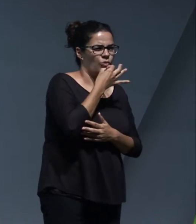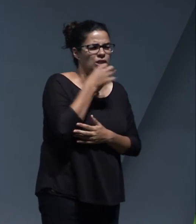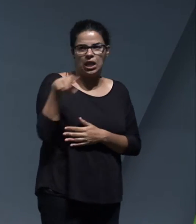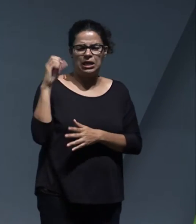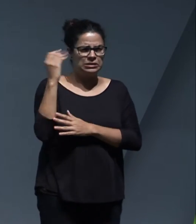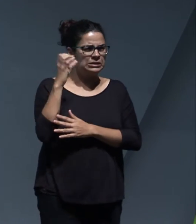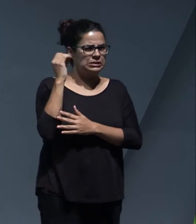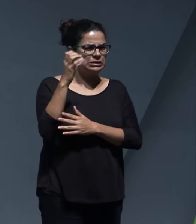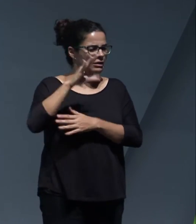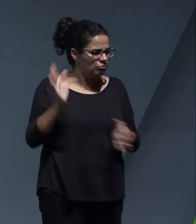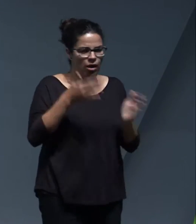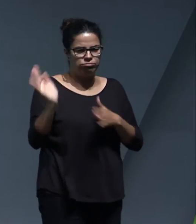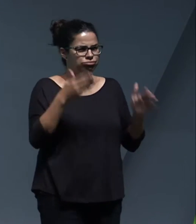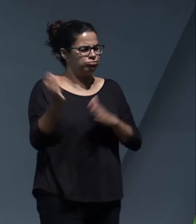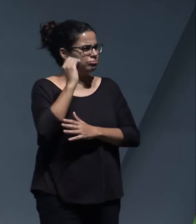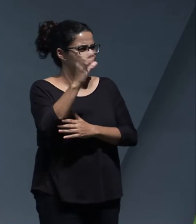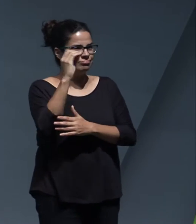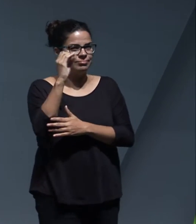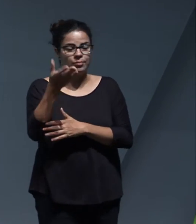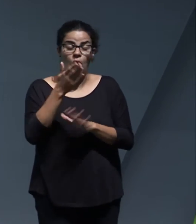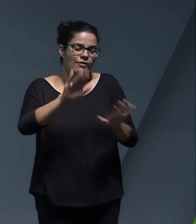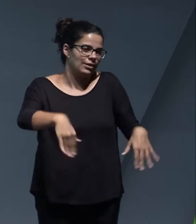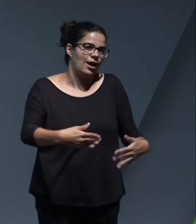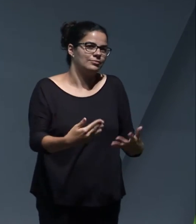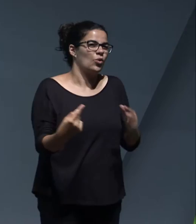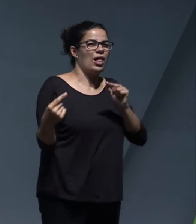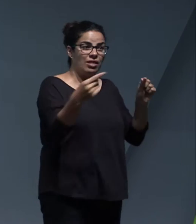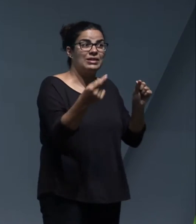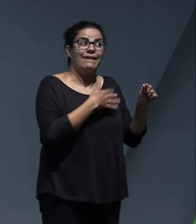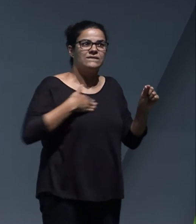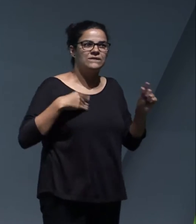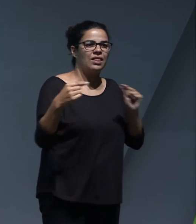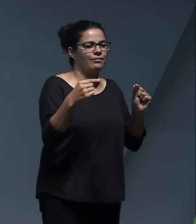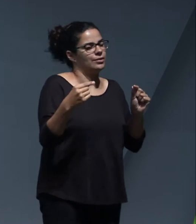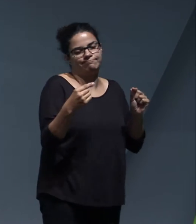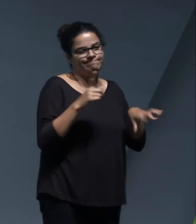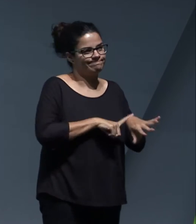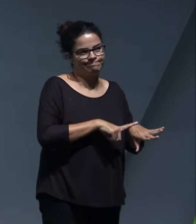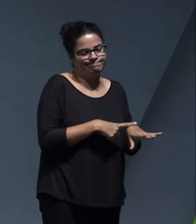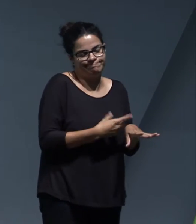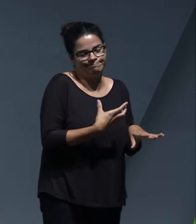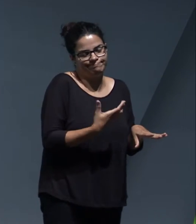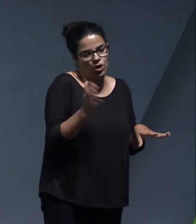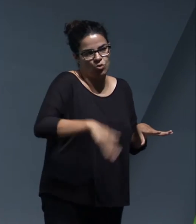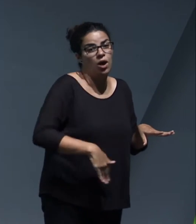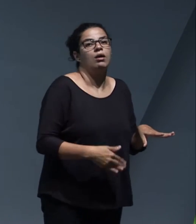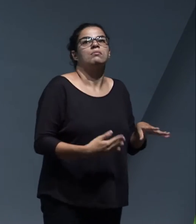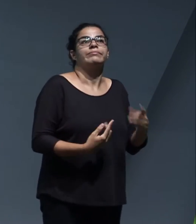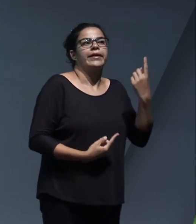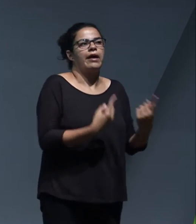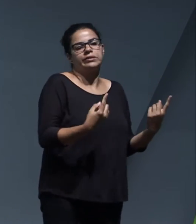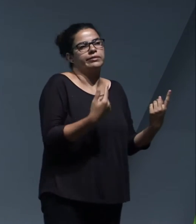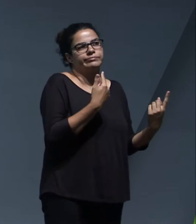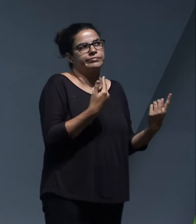haven't stopped in two straight days. We didn't have time for the discussion that we wanted, and we've sacrificed